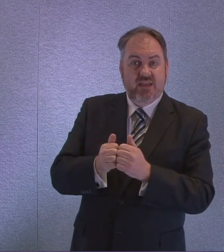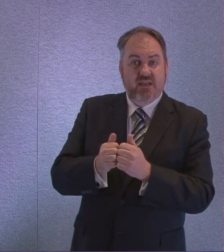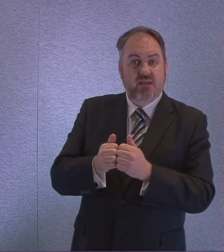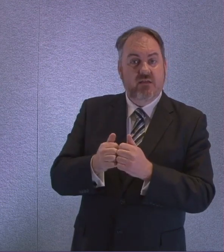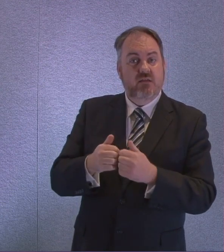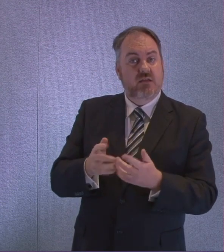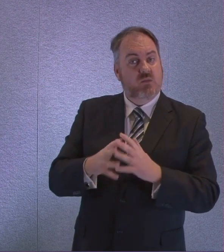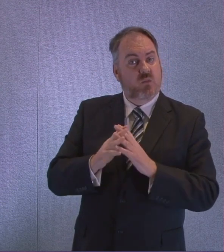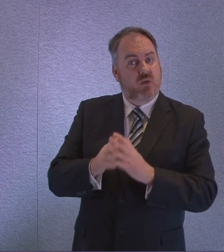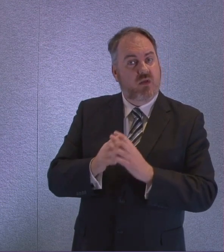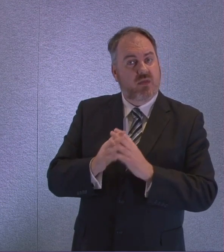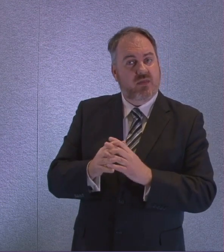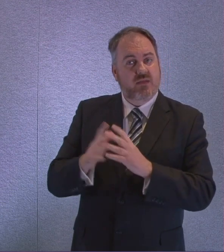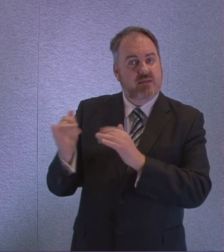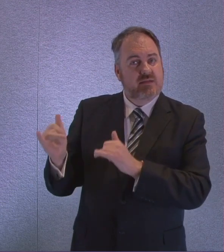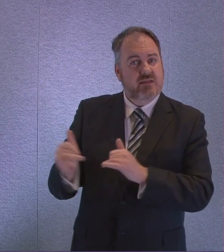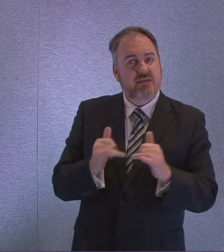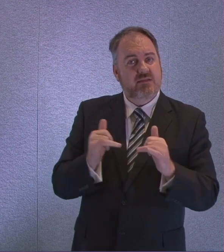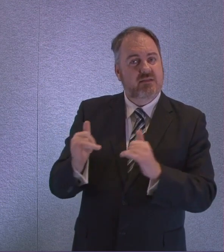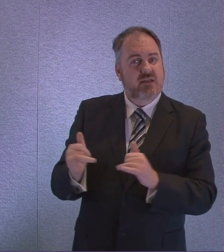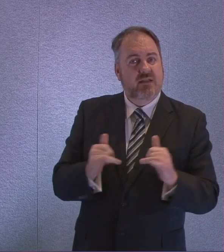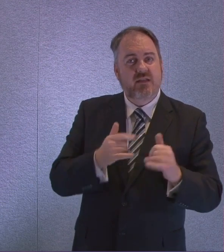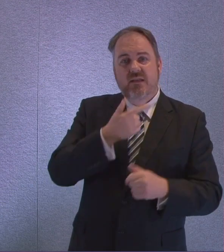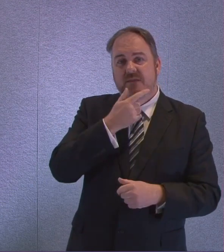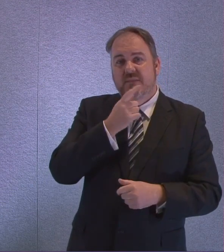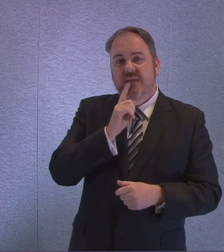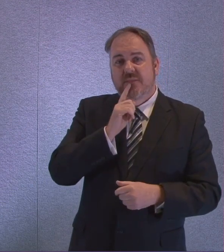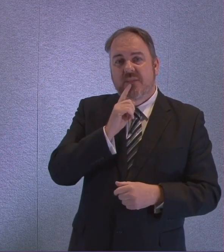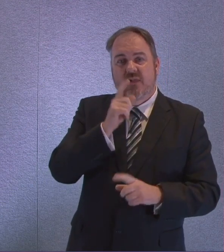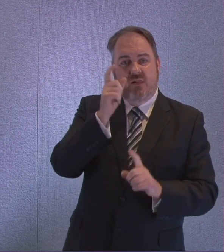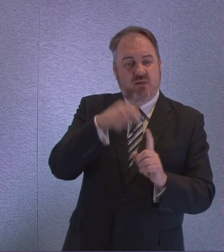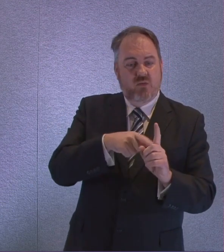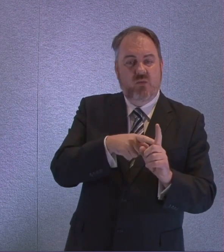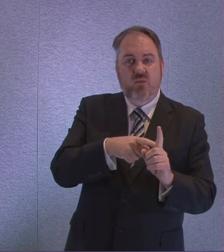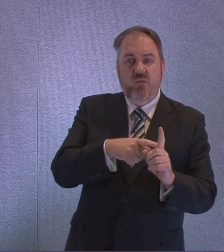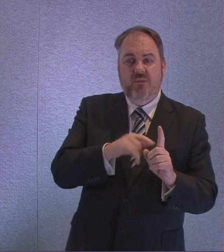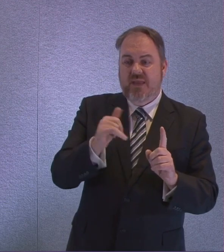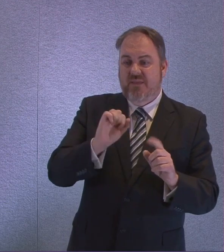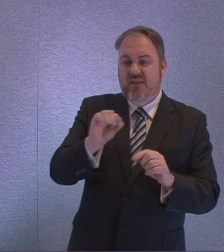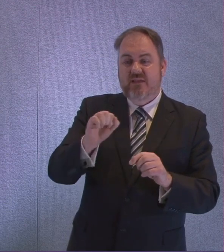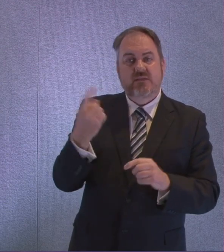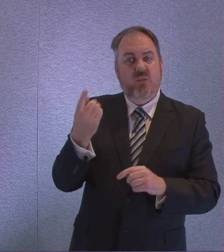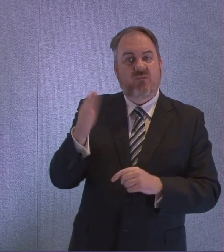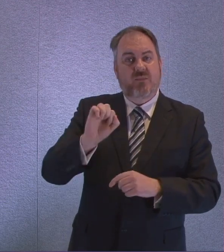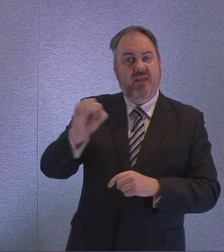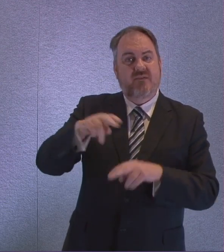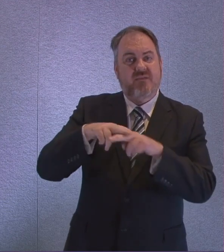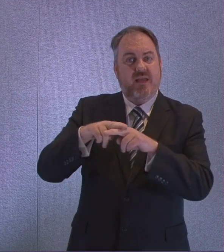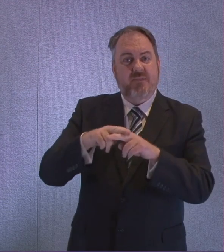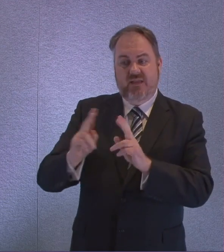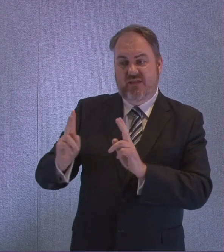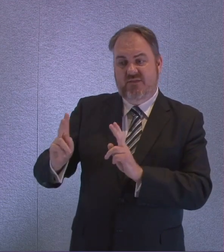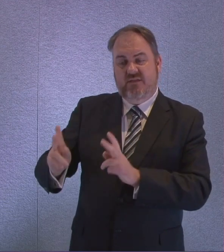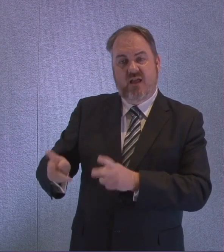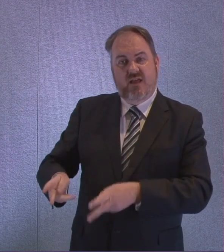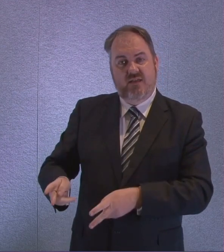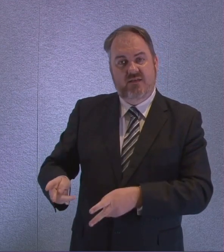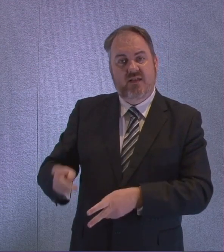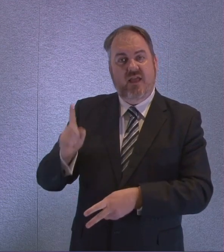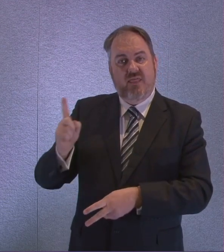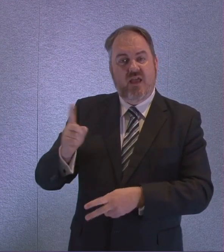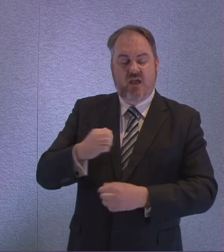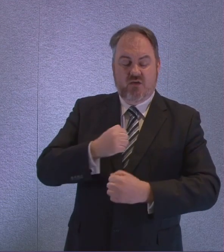testing those people who have lost somebody through COVID-19 so that they are not grieving